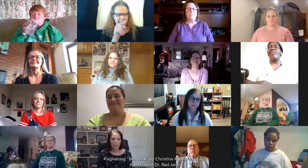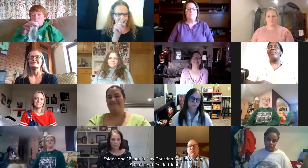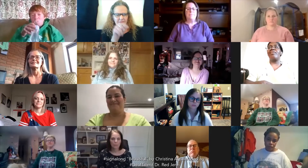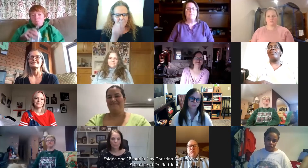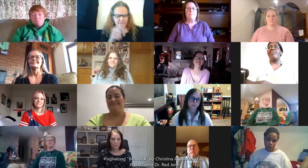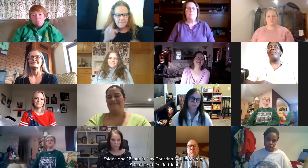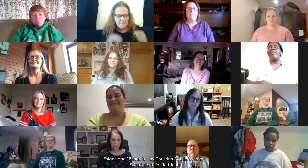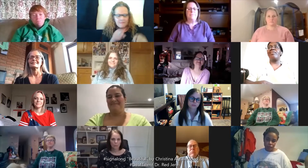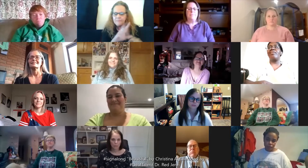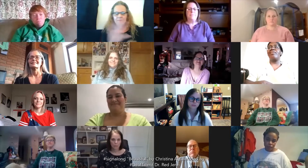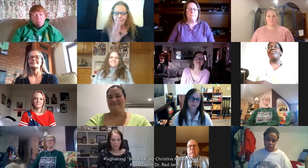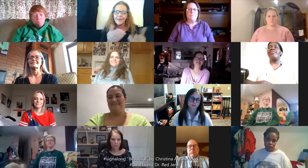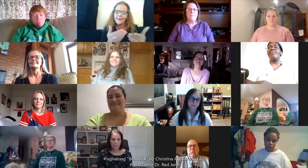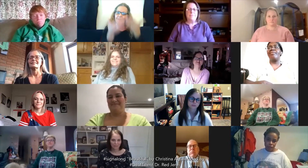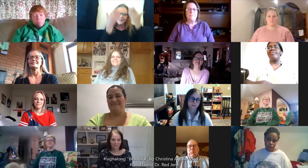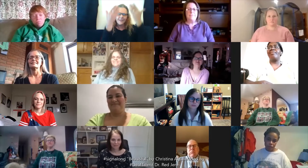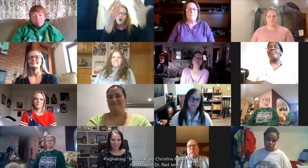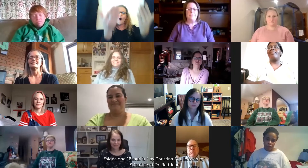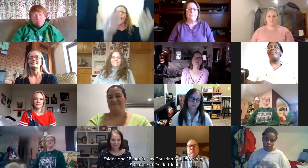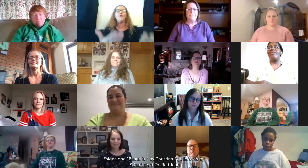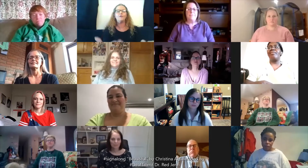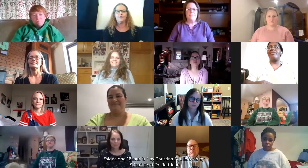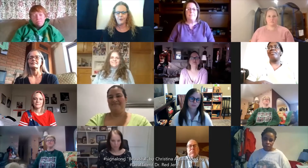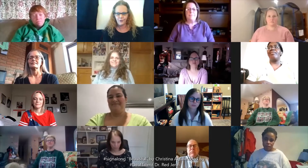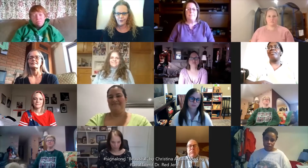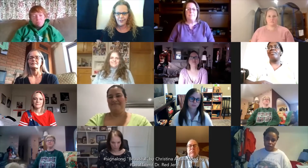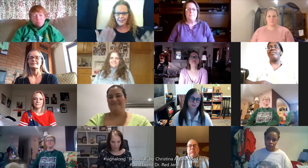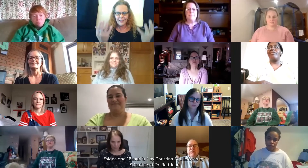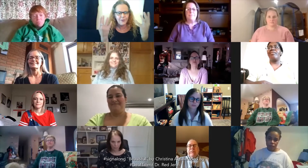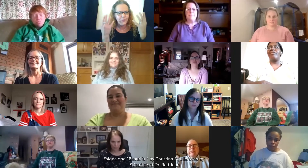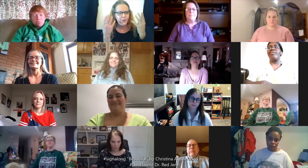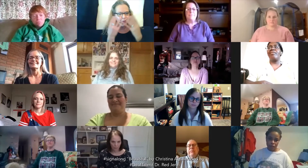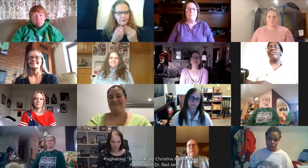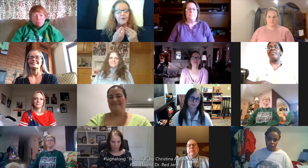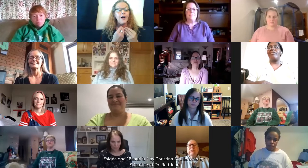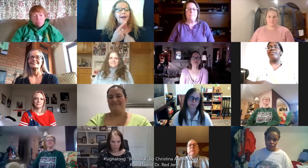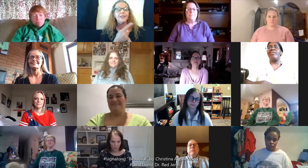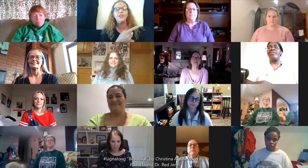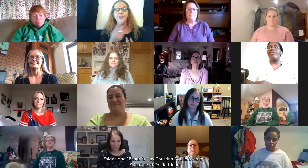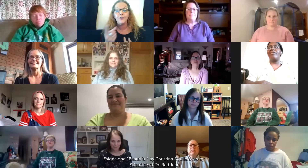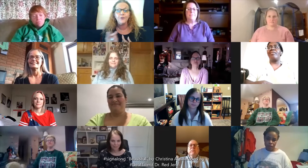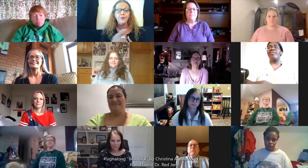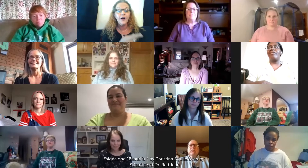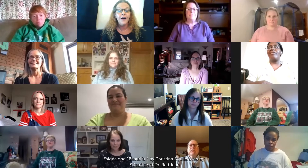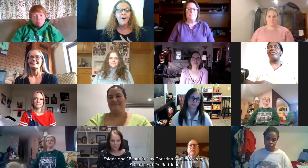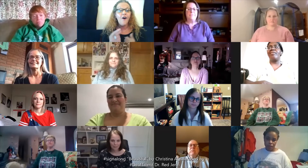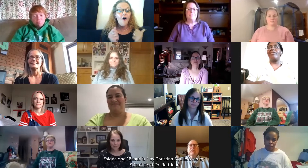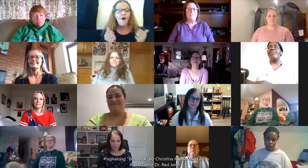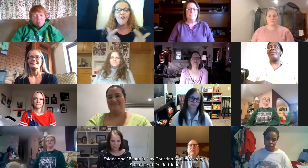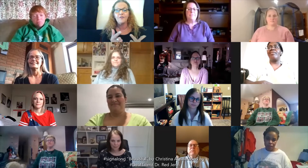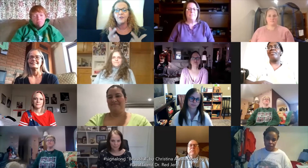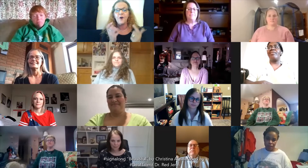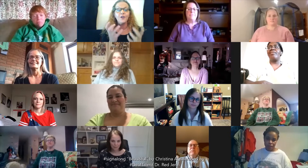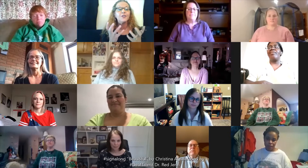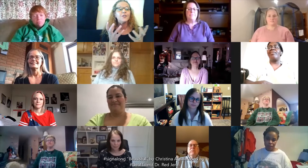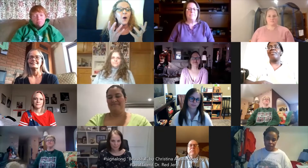not it's it's all of you is beautiful and you all of you are so